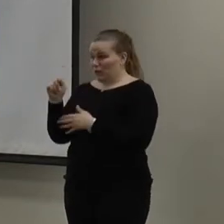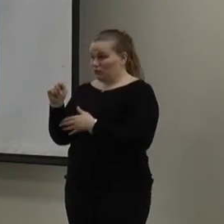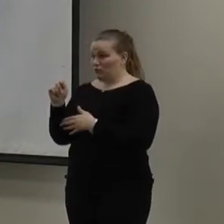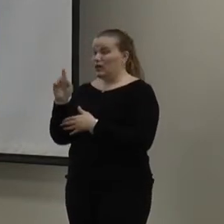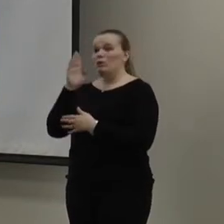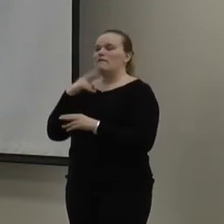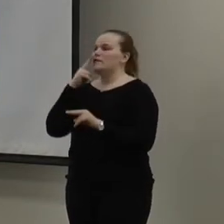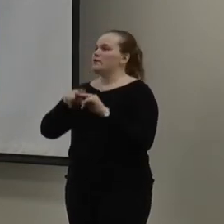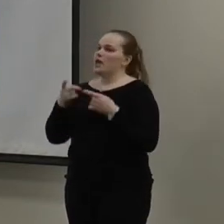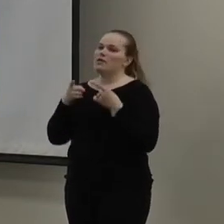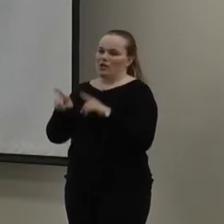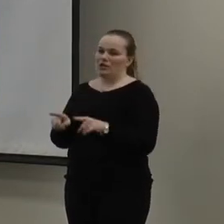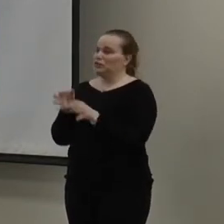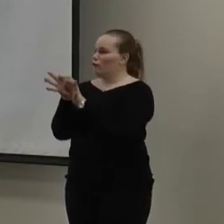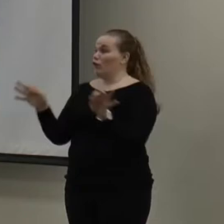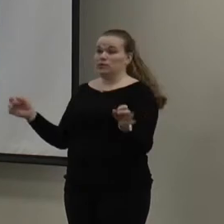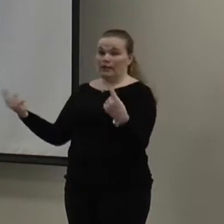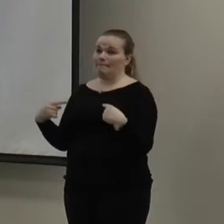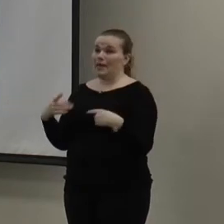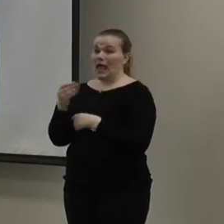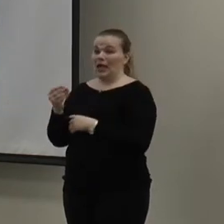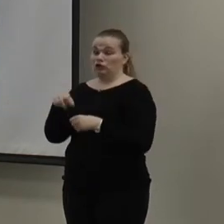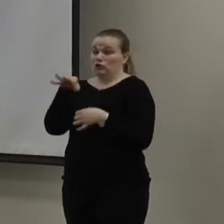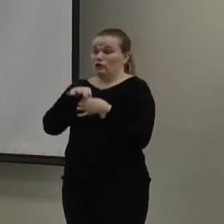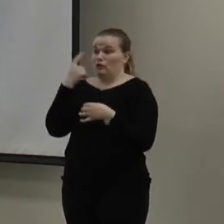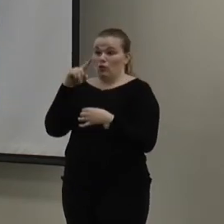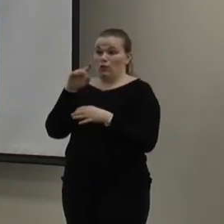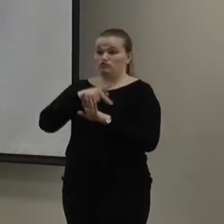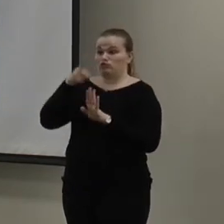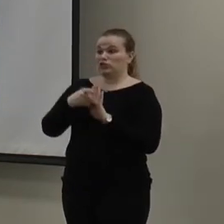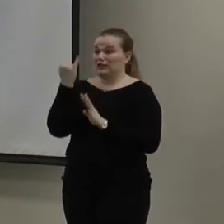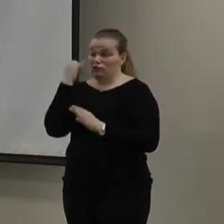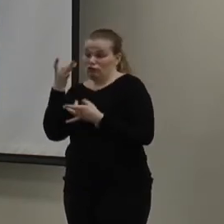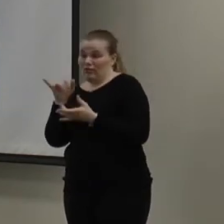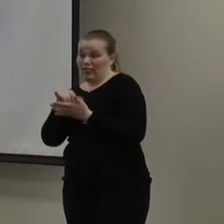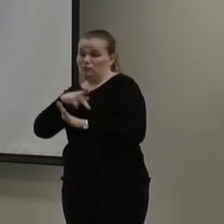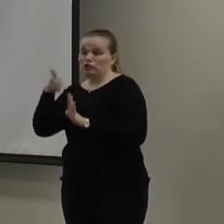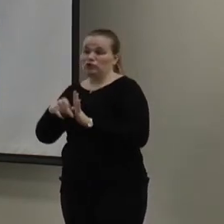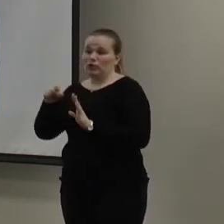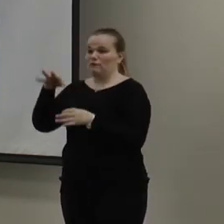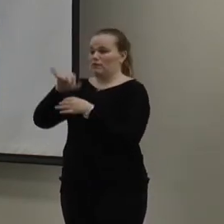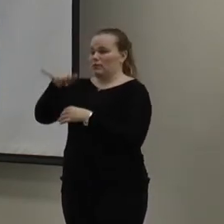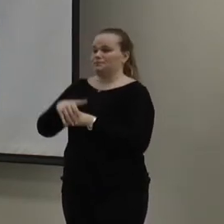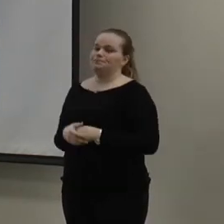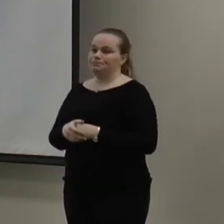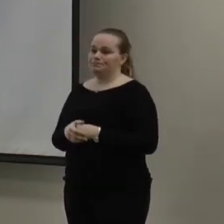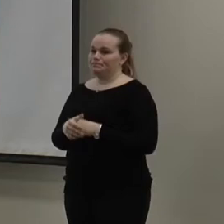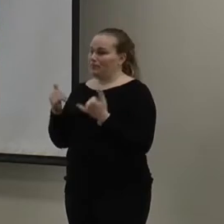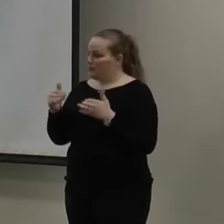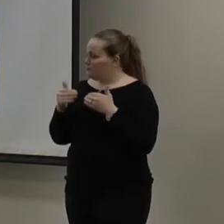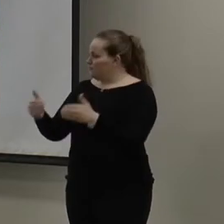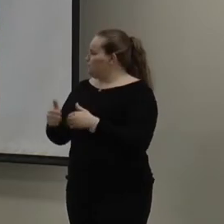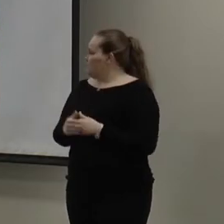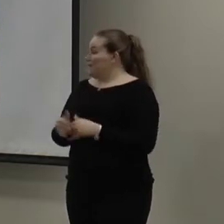fun, fun event. It's free engine. And you can cast your vote for projects that you like. So, moving right along.